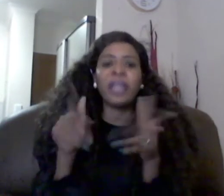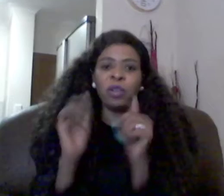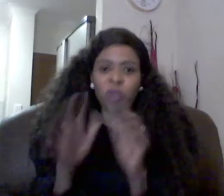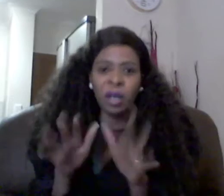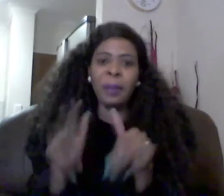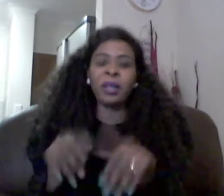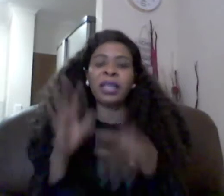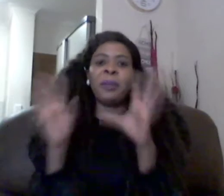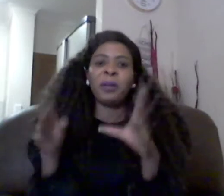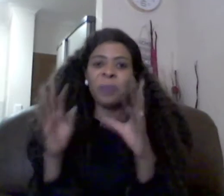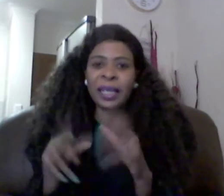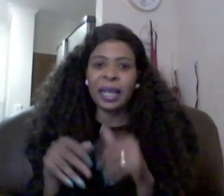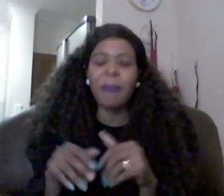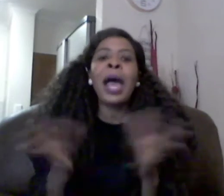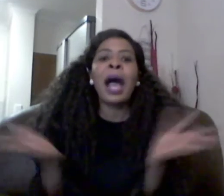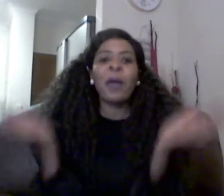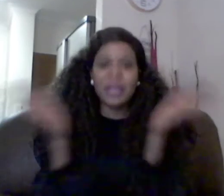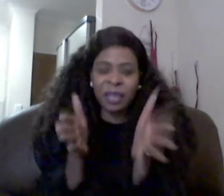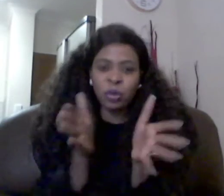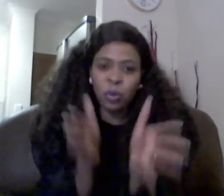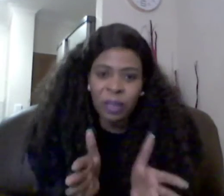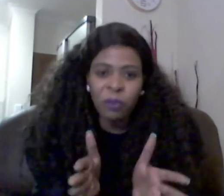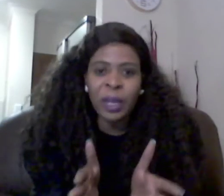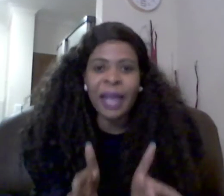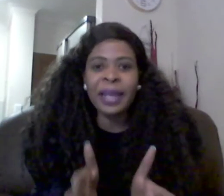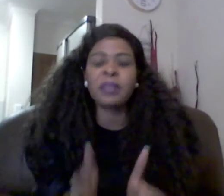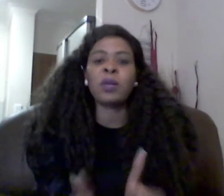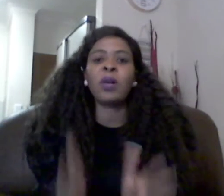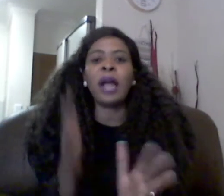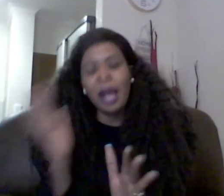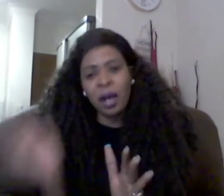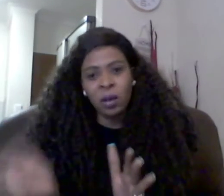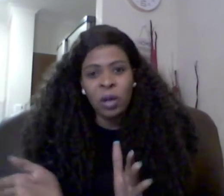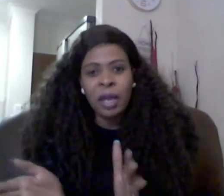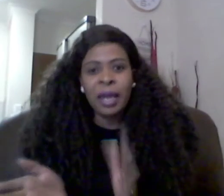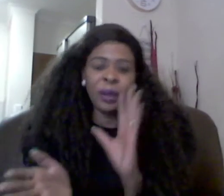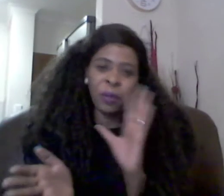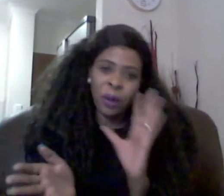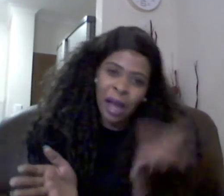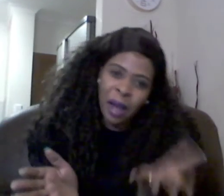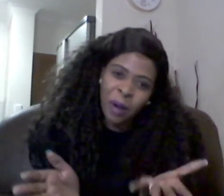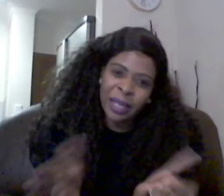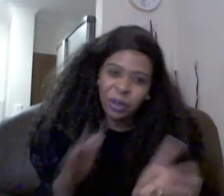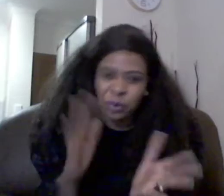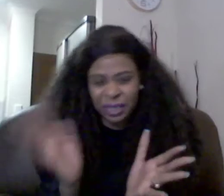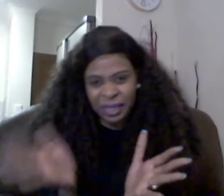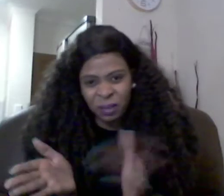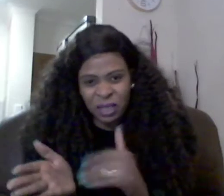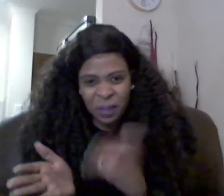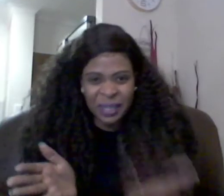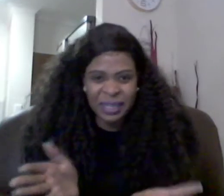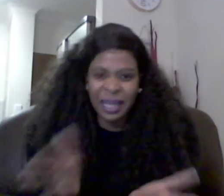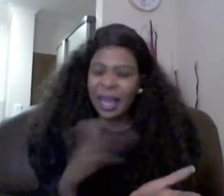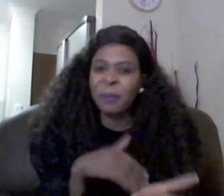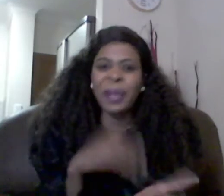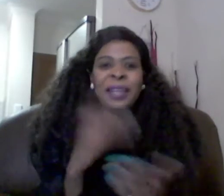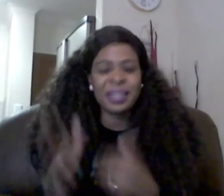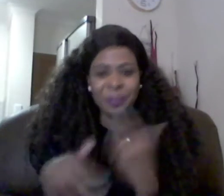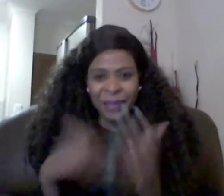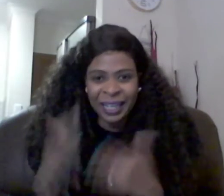here to talk about that about breaking up i was here to give you guidance on how and how can you see if someone is the right partner something like